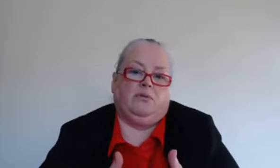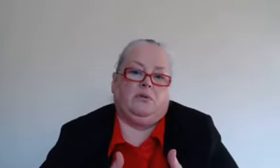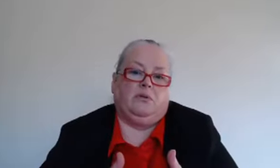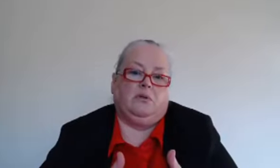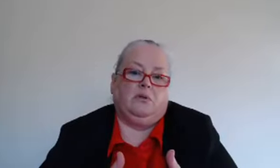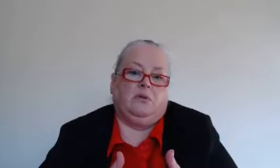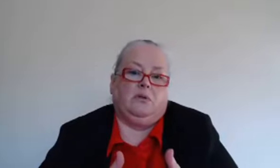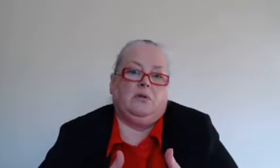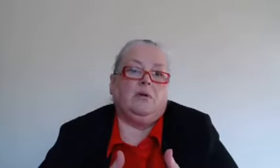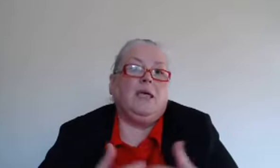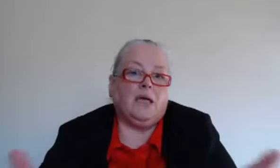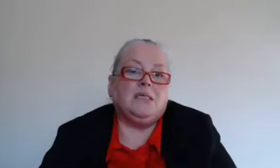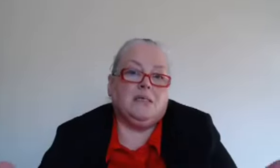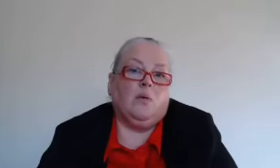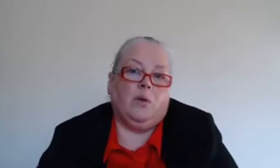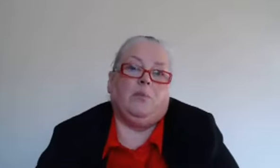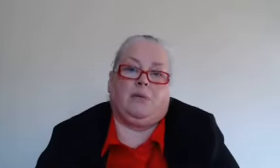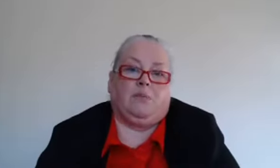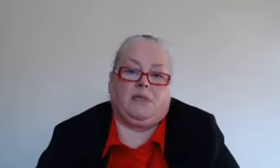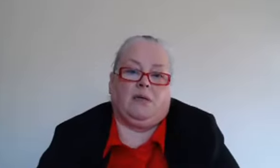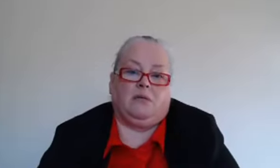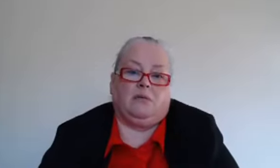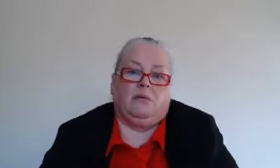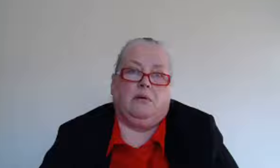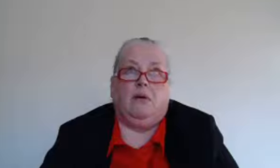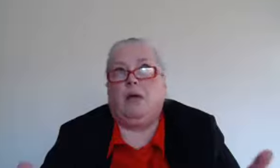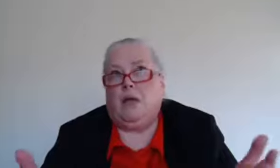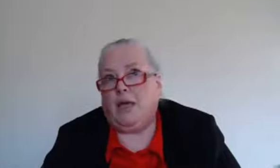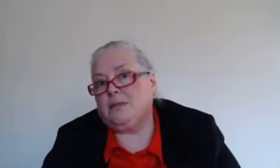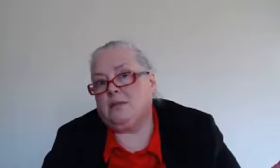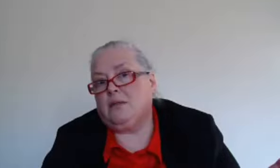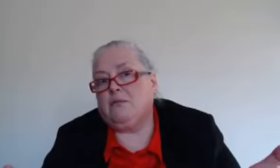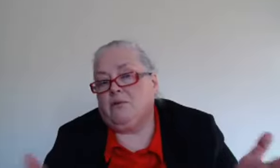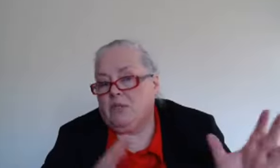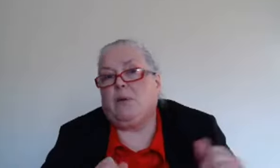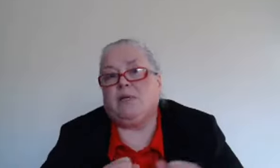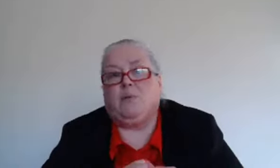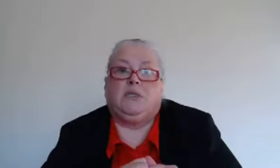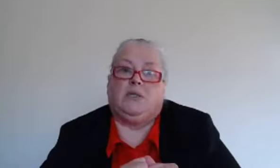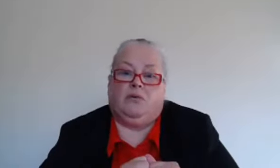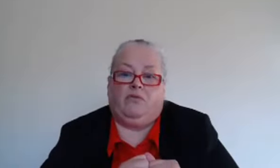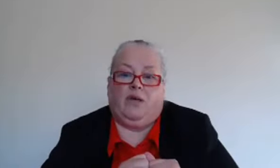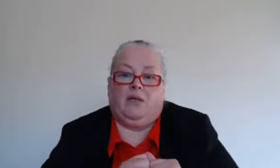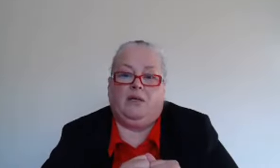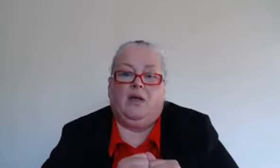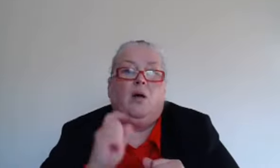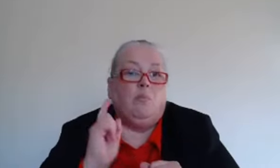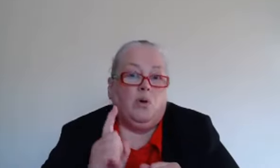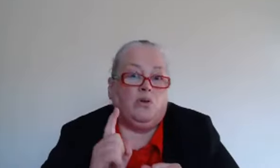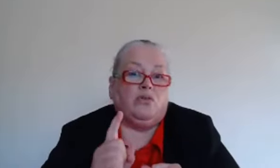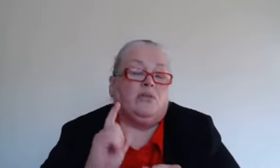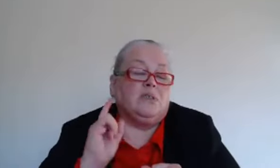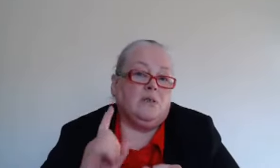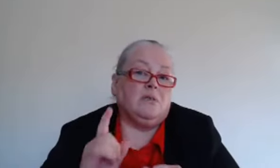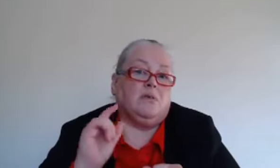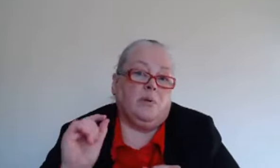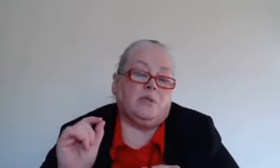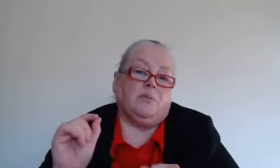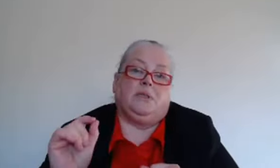yes you will make mistakes yes there is the possibility you could fail but there's also the possibility